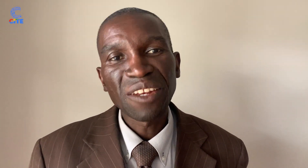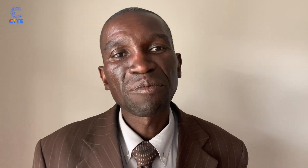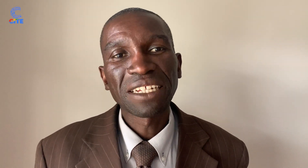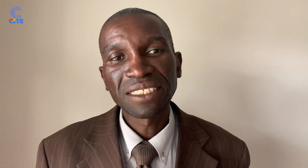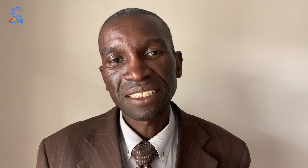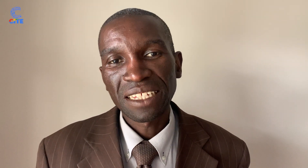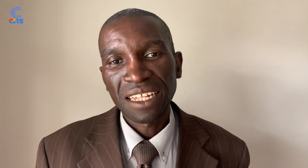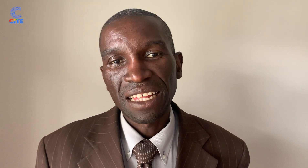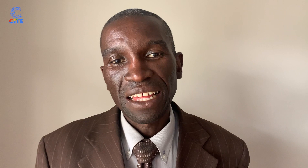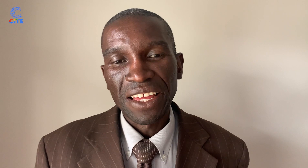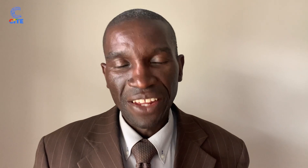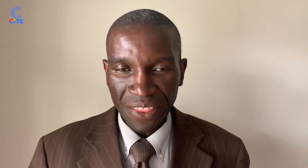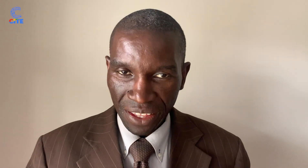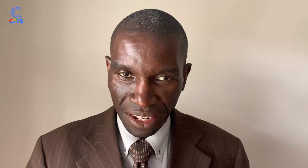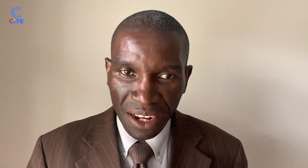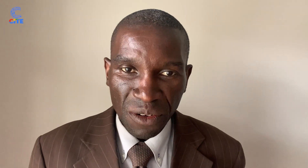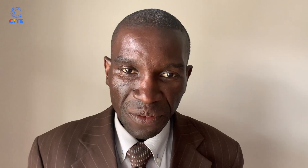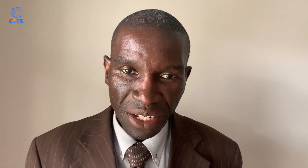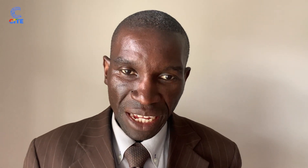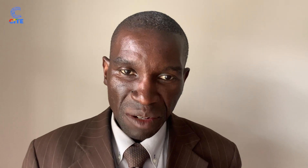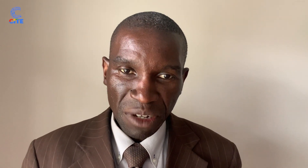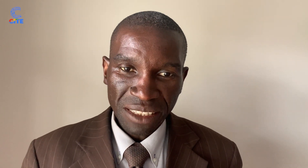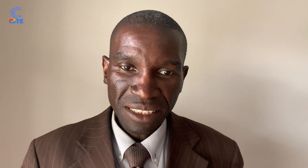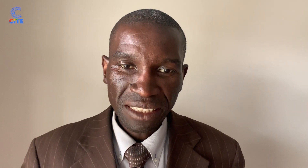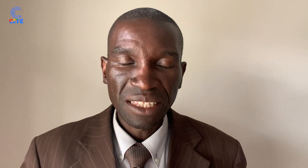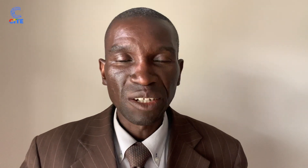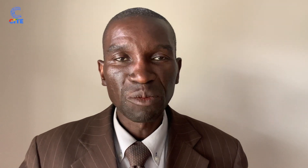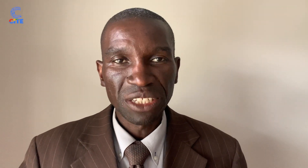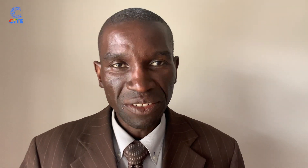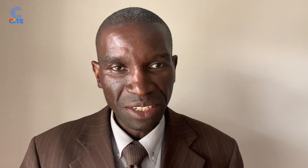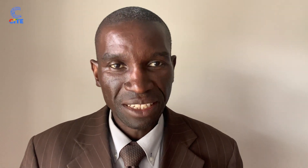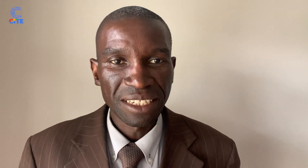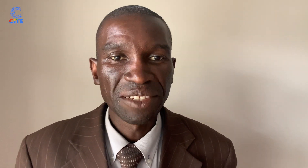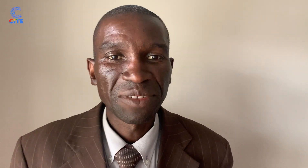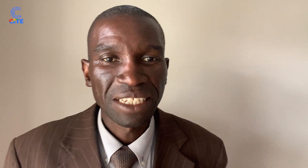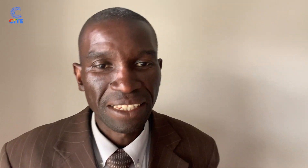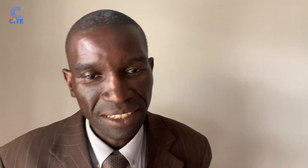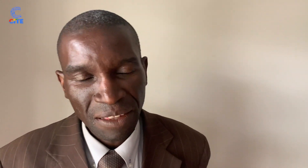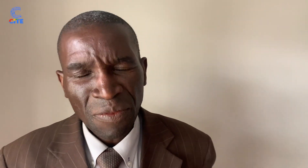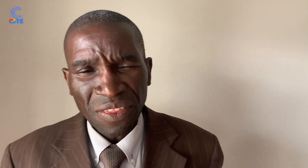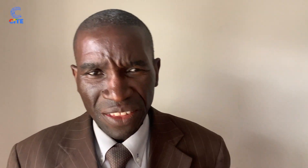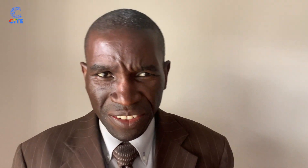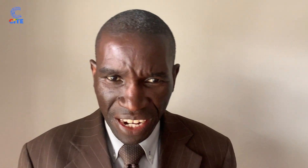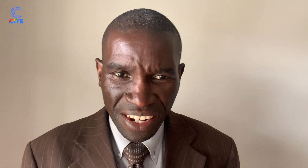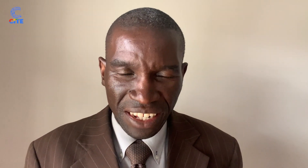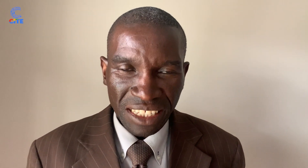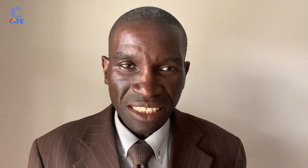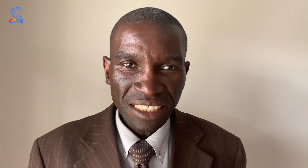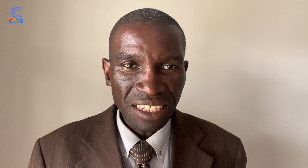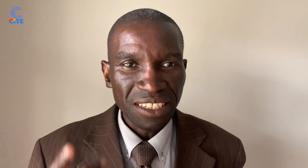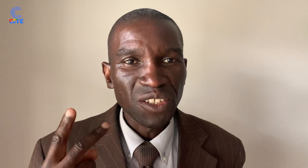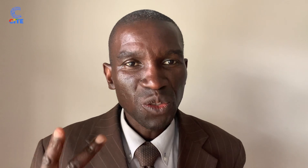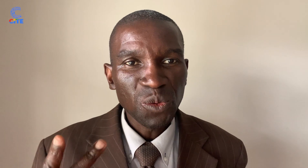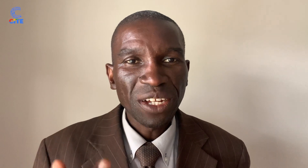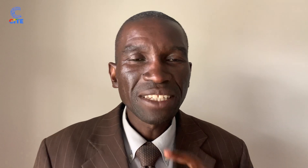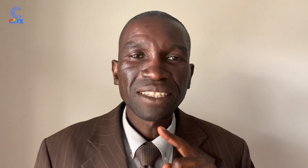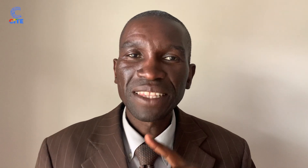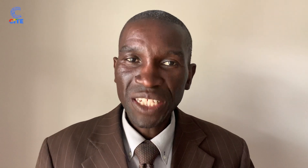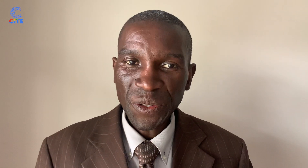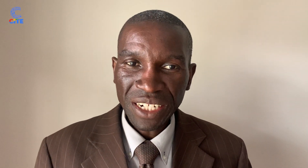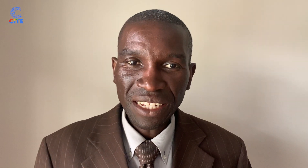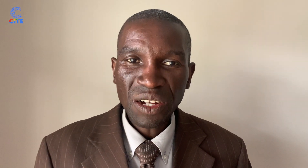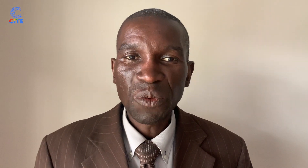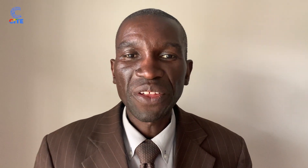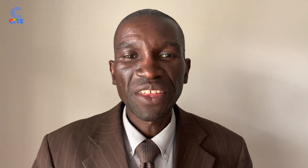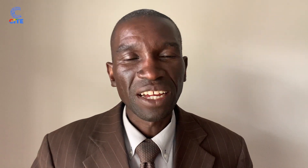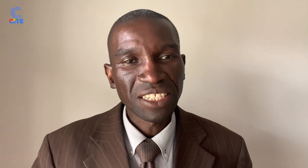nine months. And at the end of the nine months, they will be given certificates. The training is in two ways.